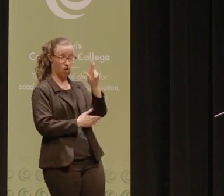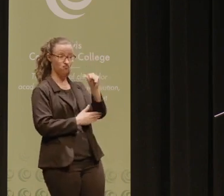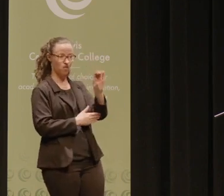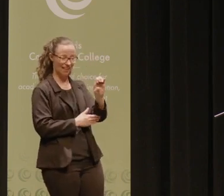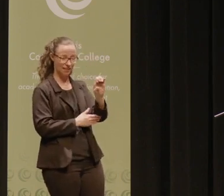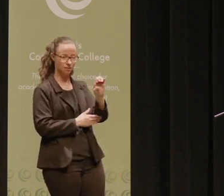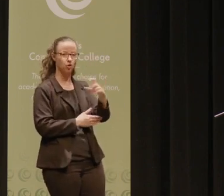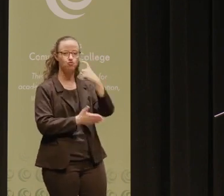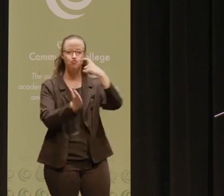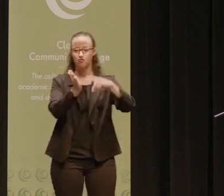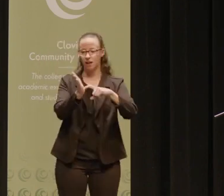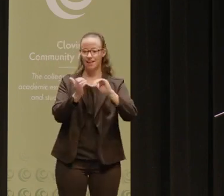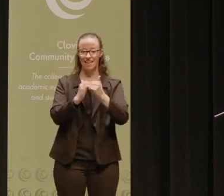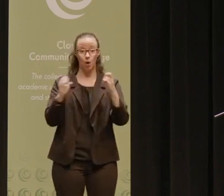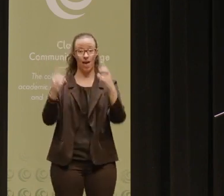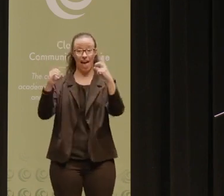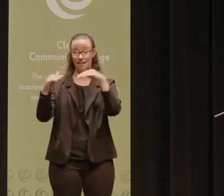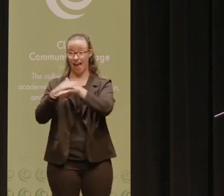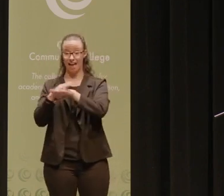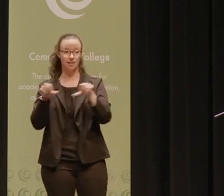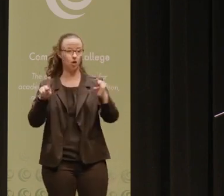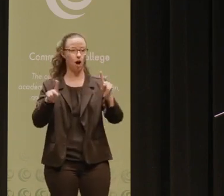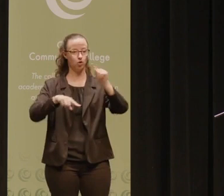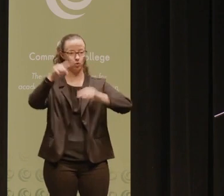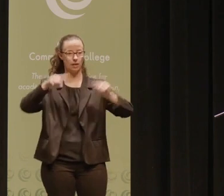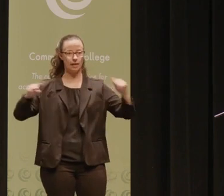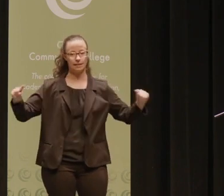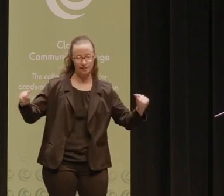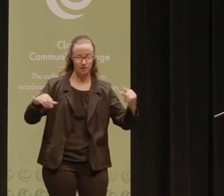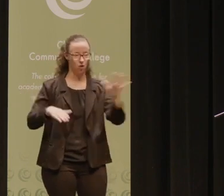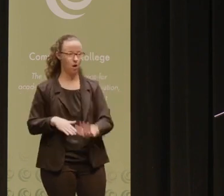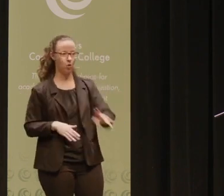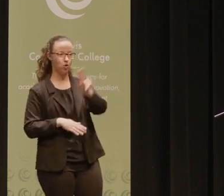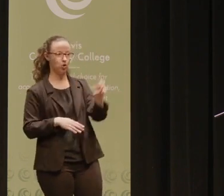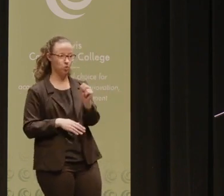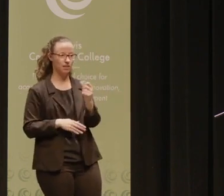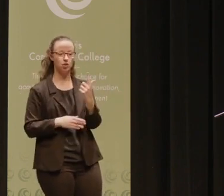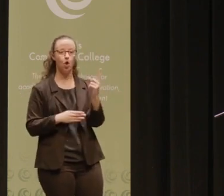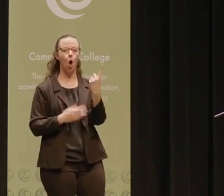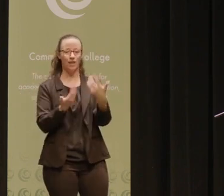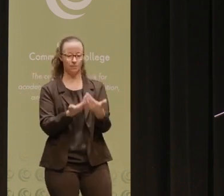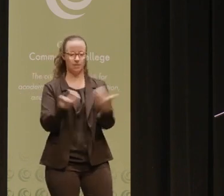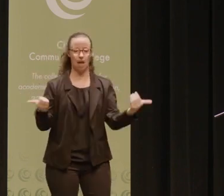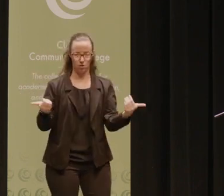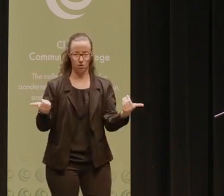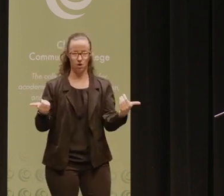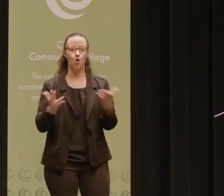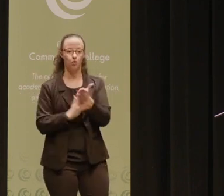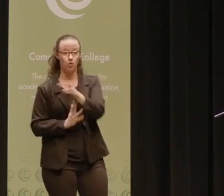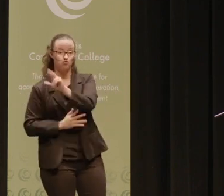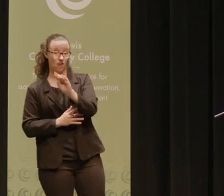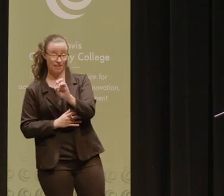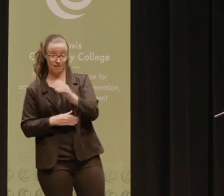is to recognize how educational access and opportunities in the United States has always been stratified by race,